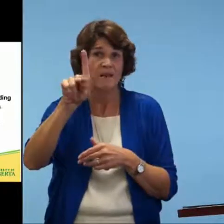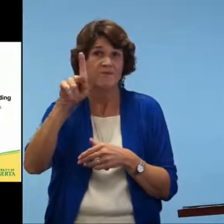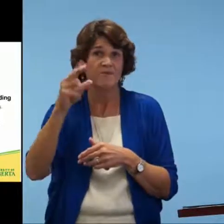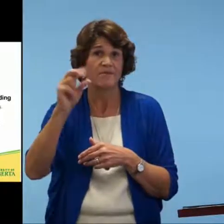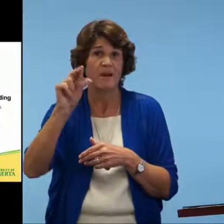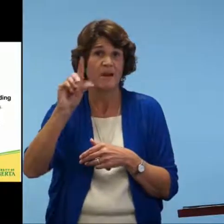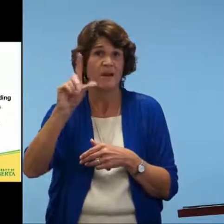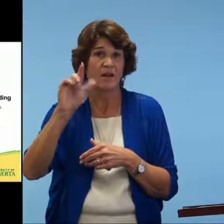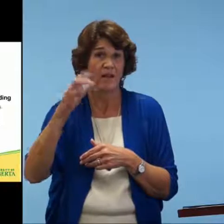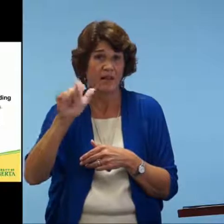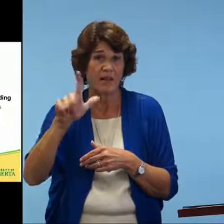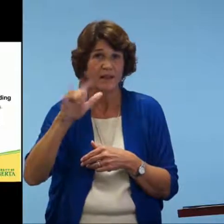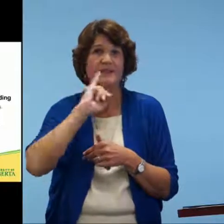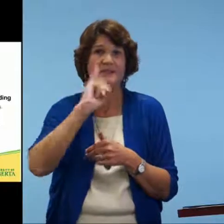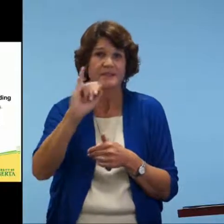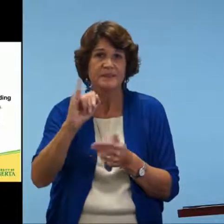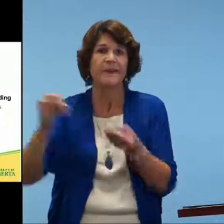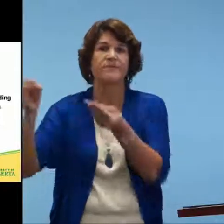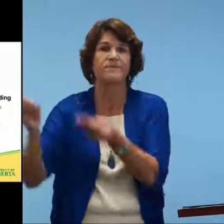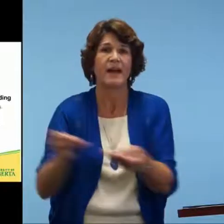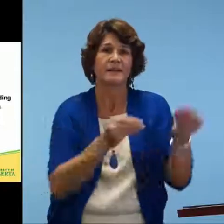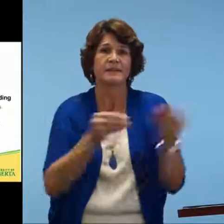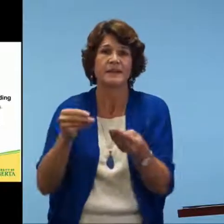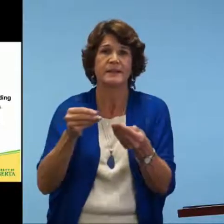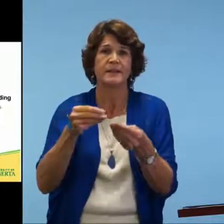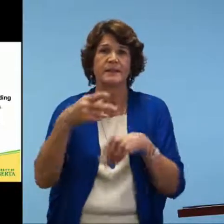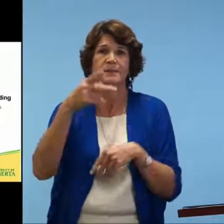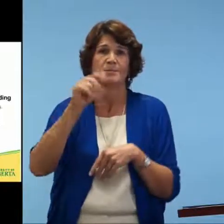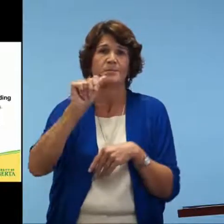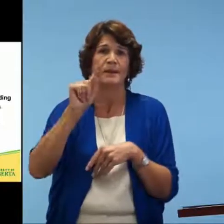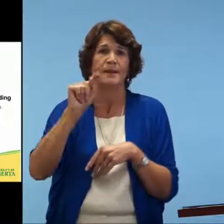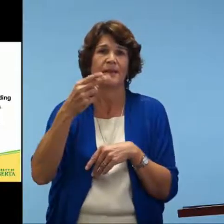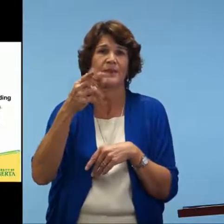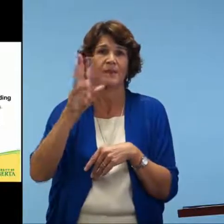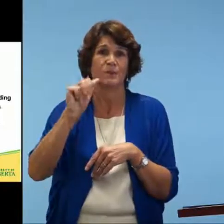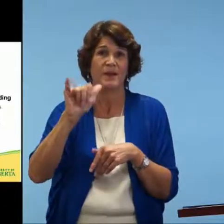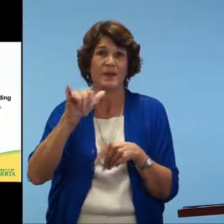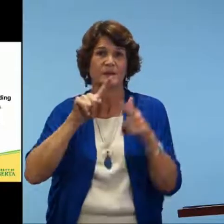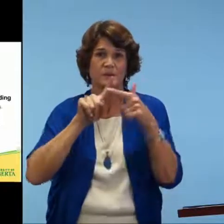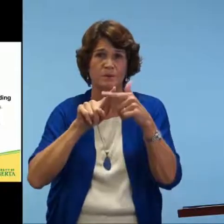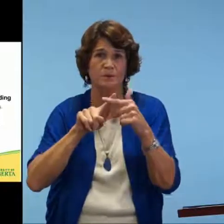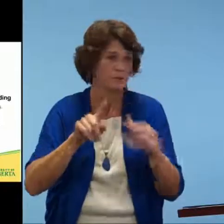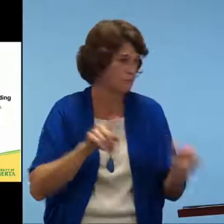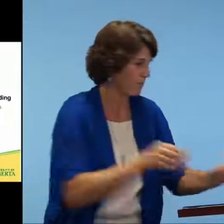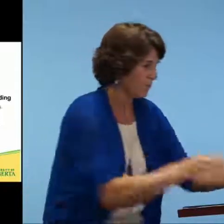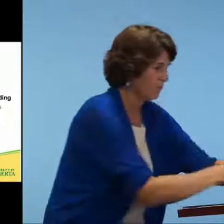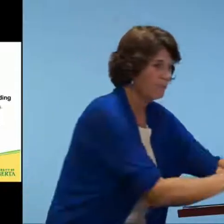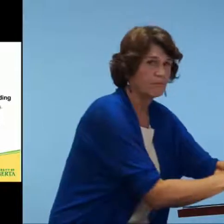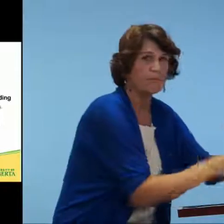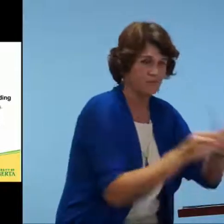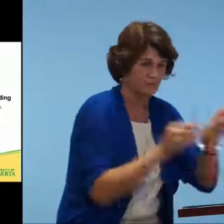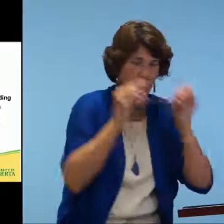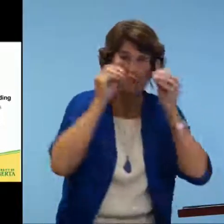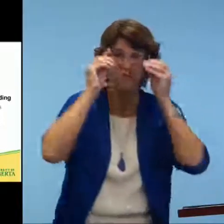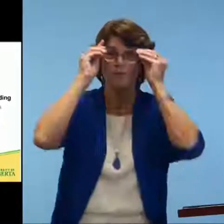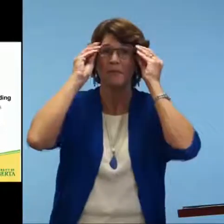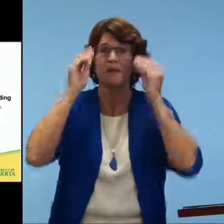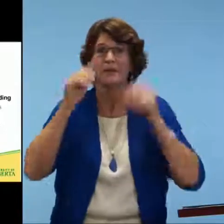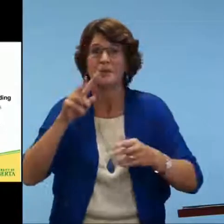And essentially we believe that ASL phonology is a facilitative gateway into early reading in